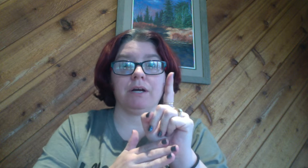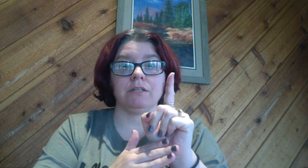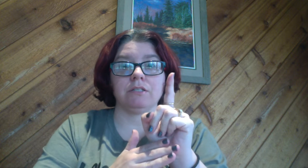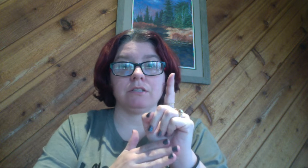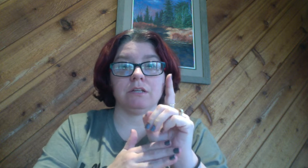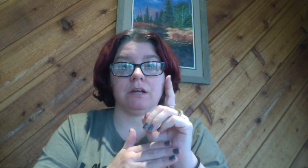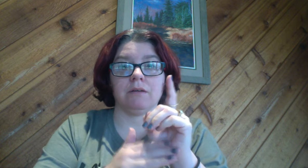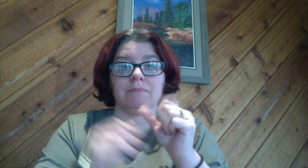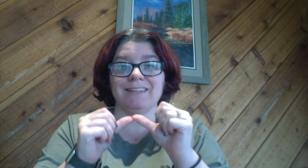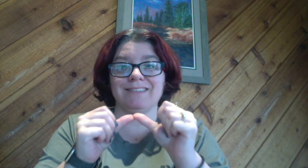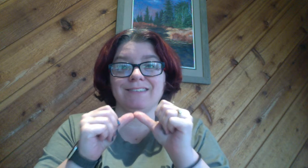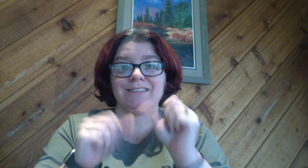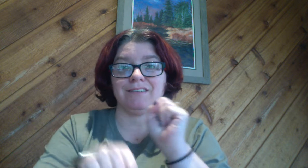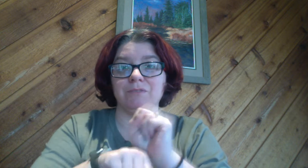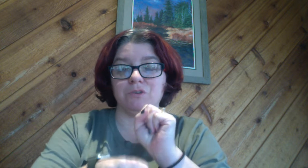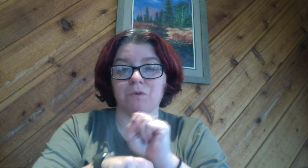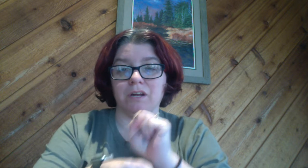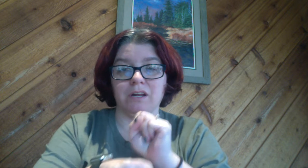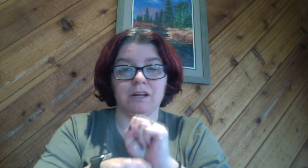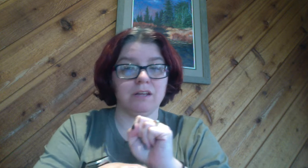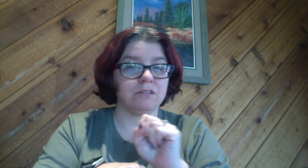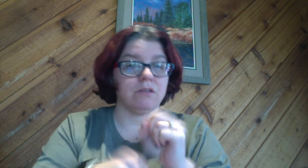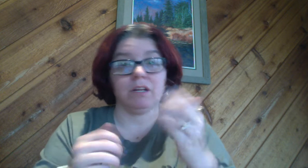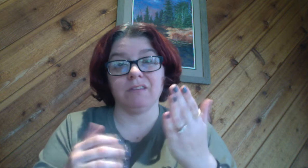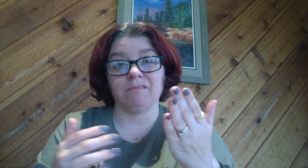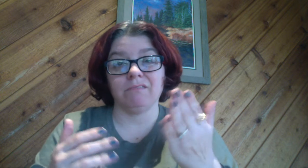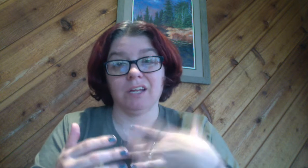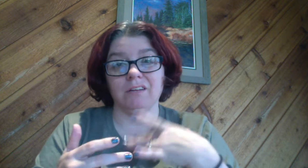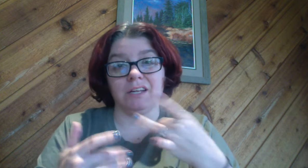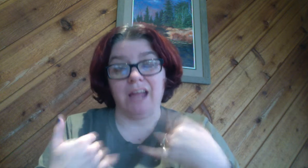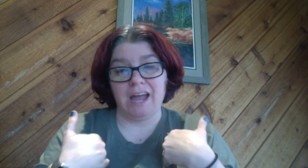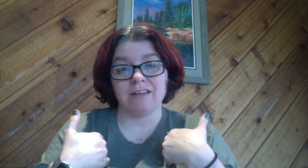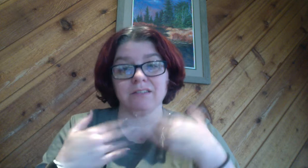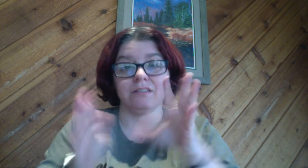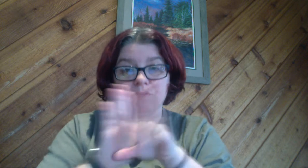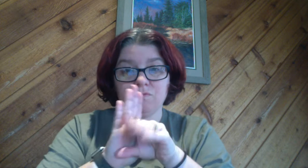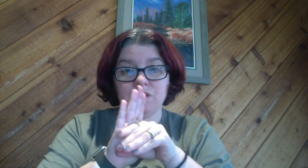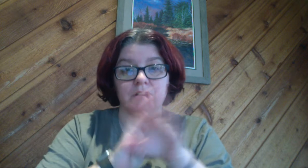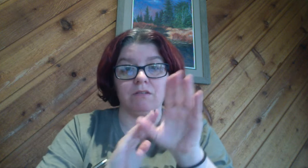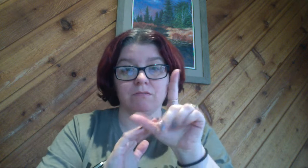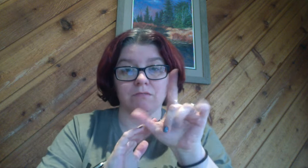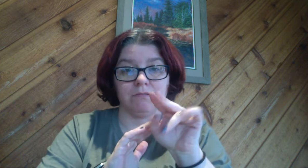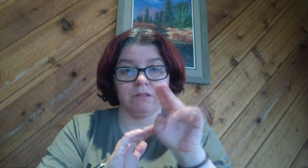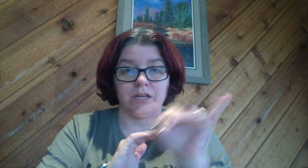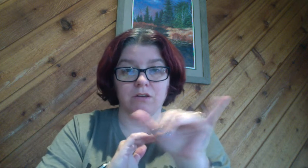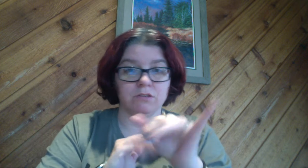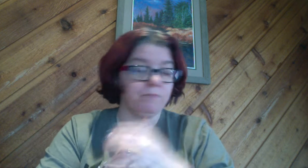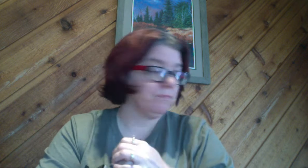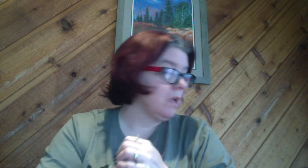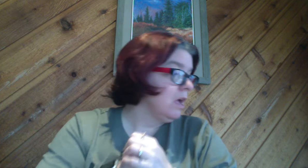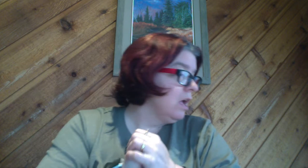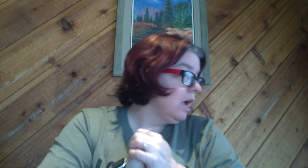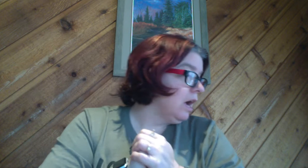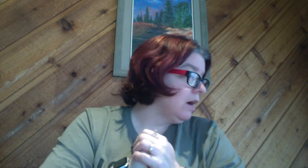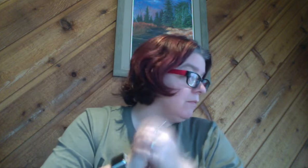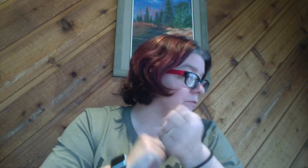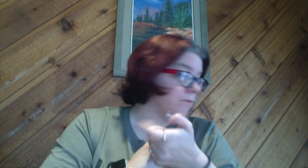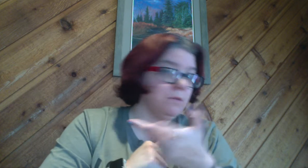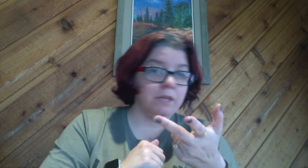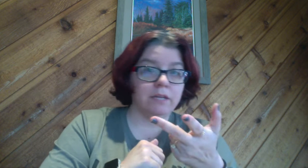it's still I'm still working on it so and it and it has this video link also a few things